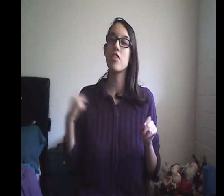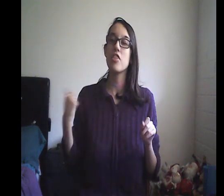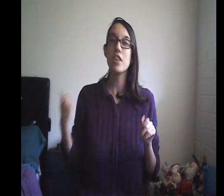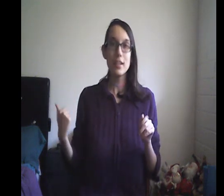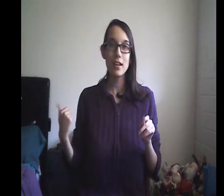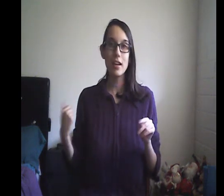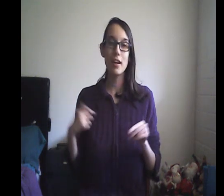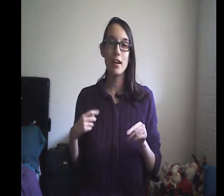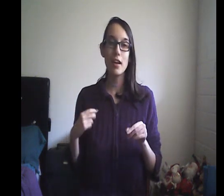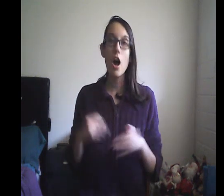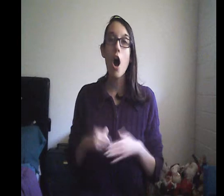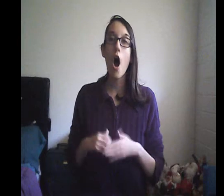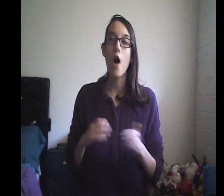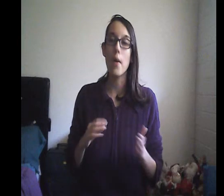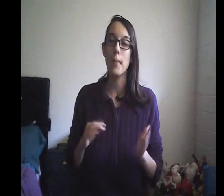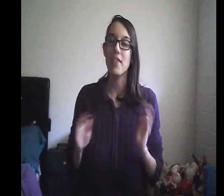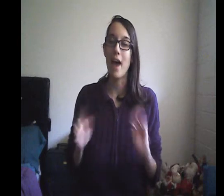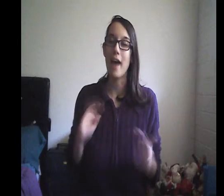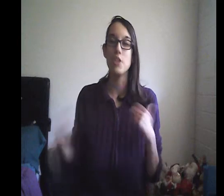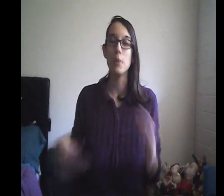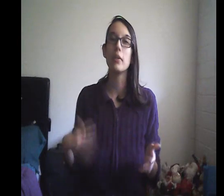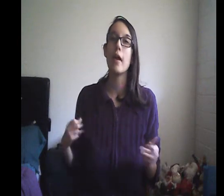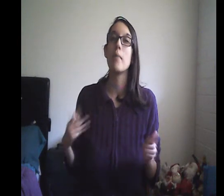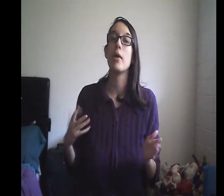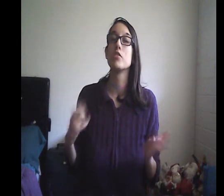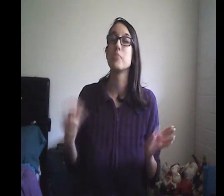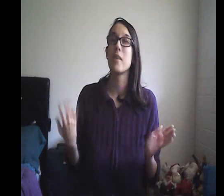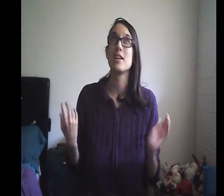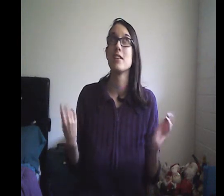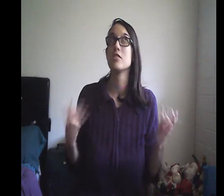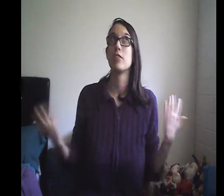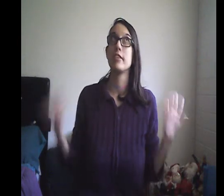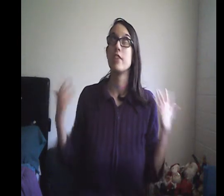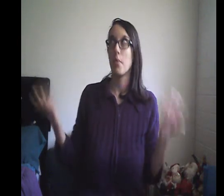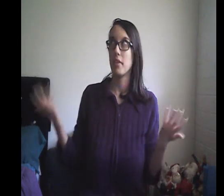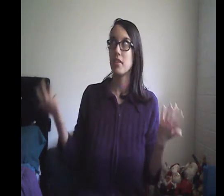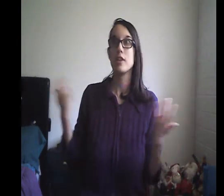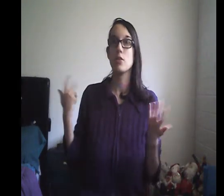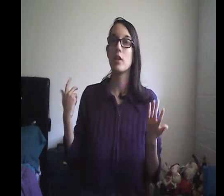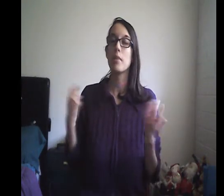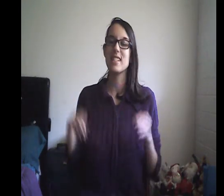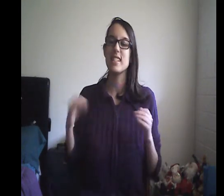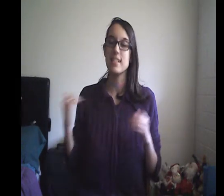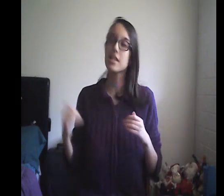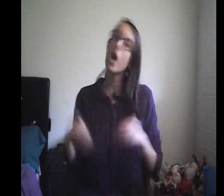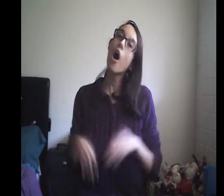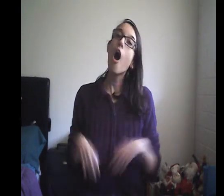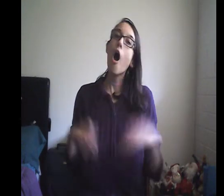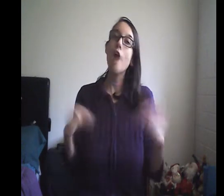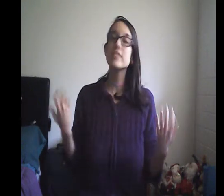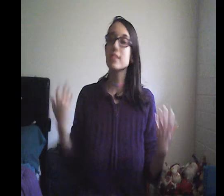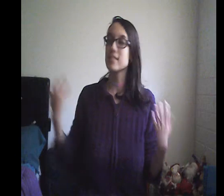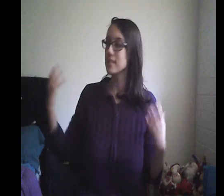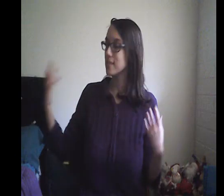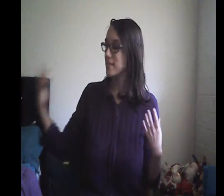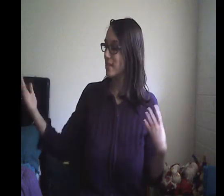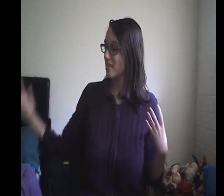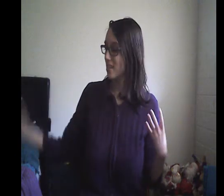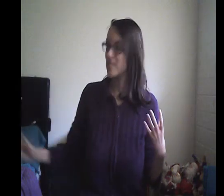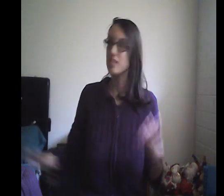um that i don't like about this product and it's really the only thing i don't like is obviously since this does you know make